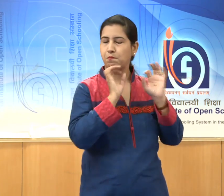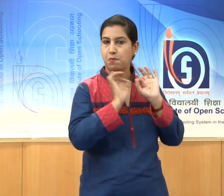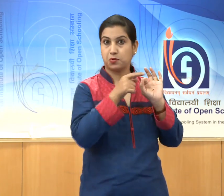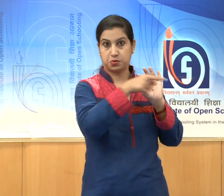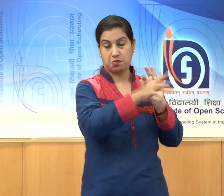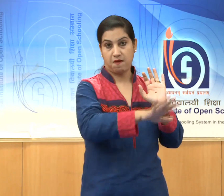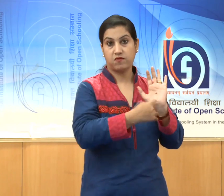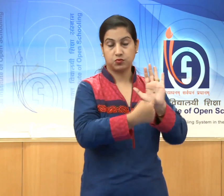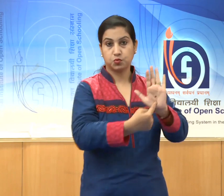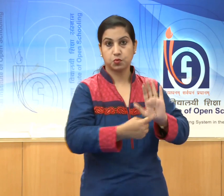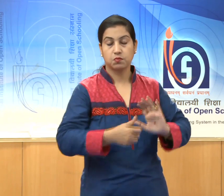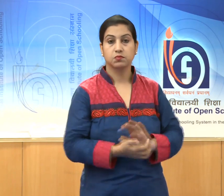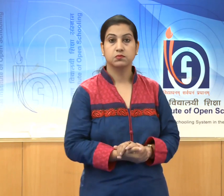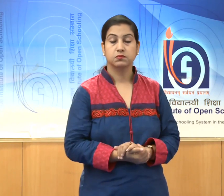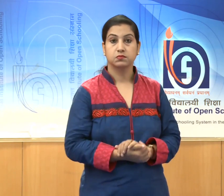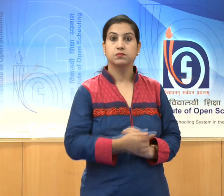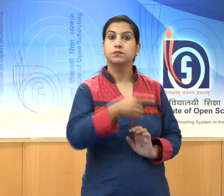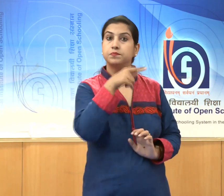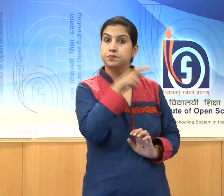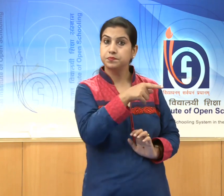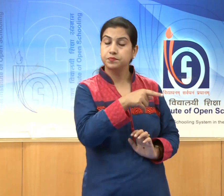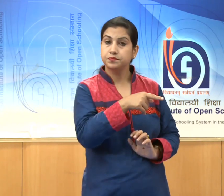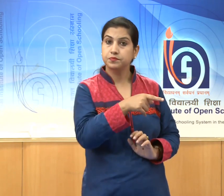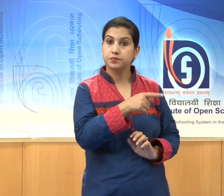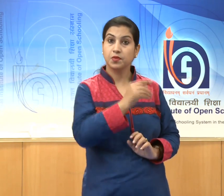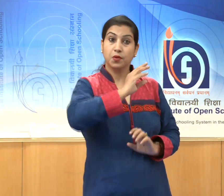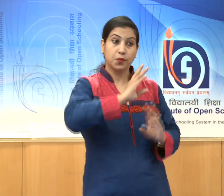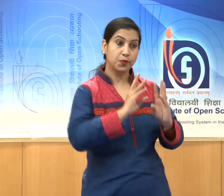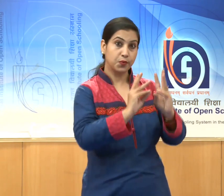The free-flowing line,